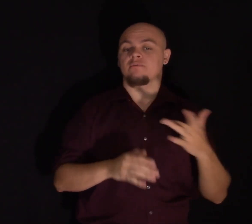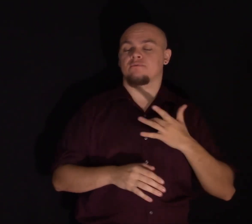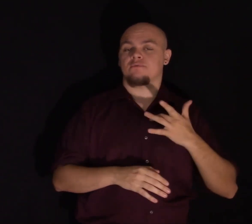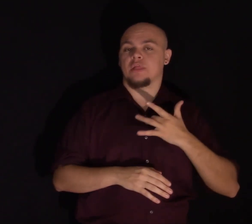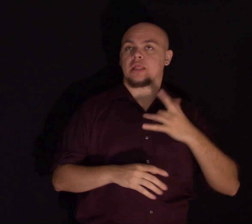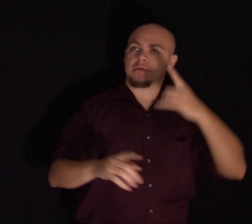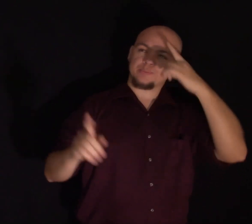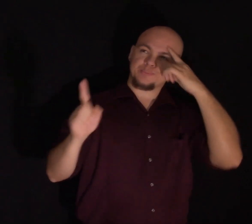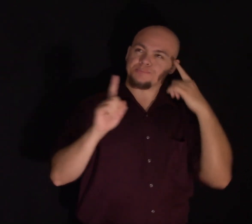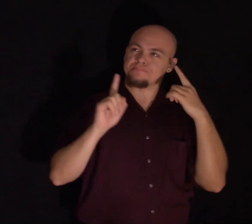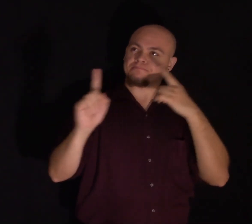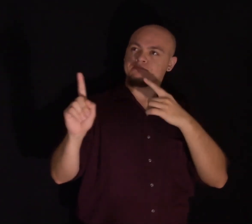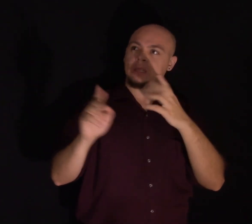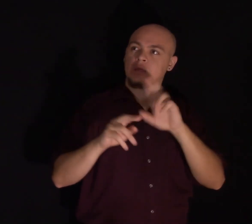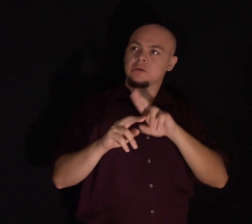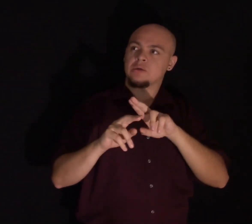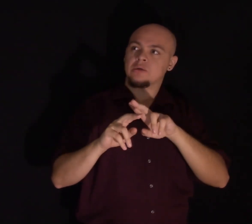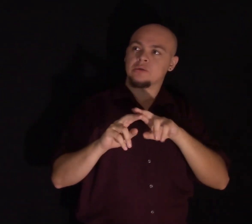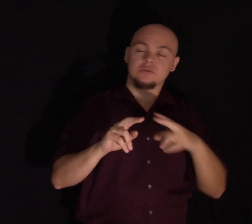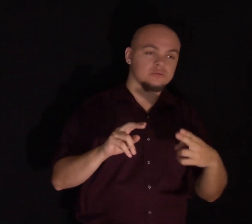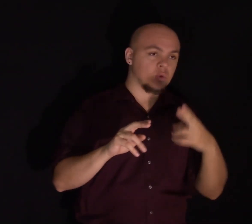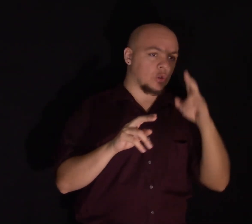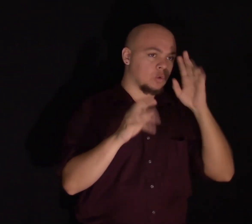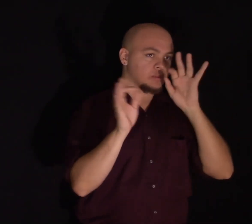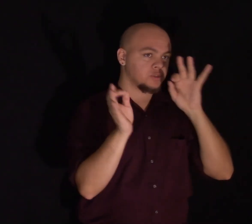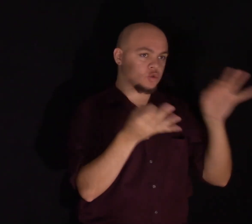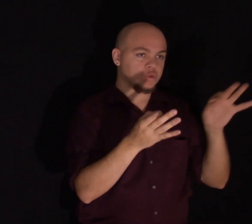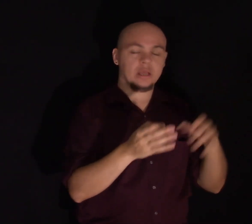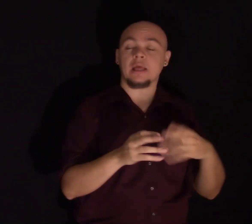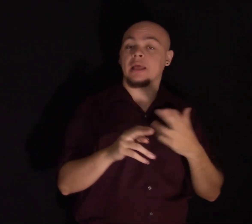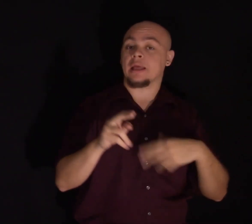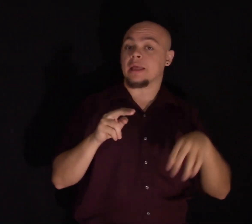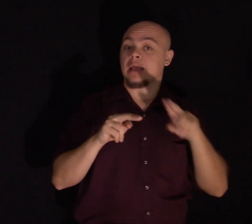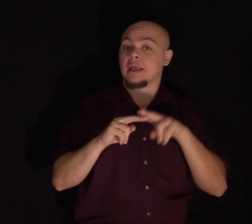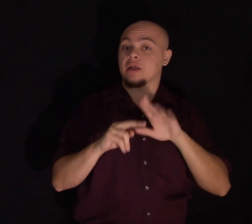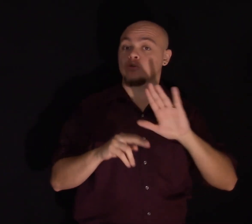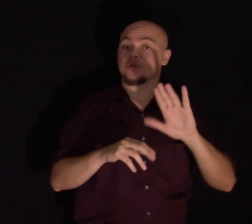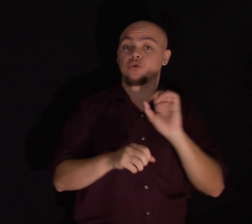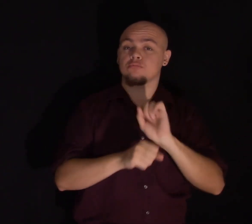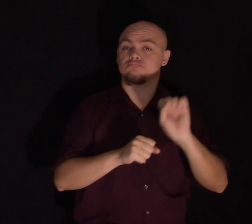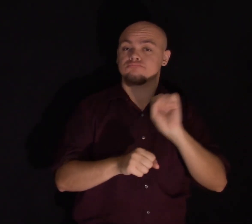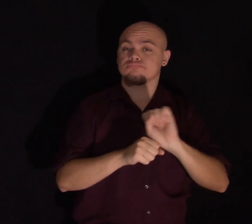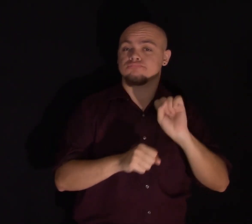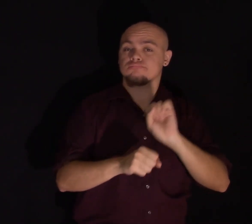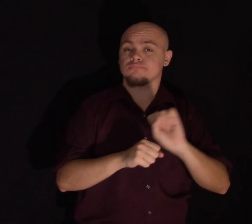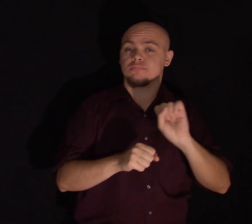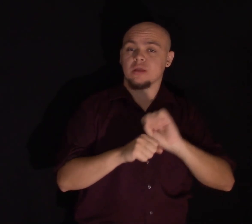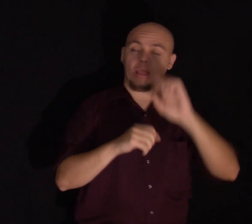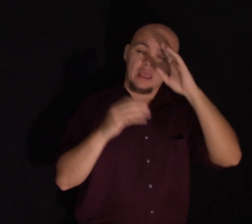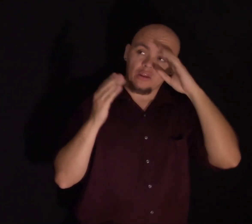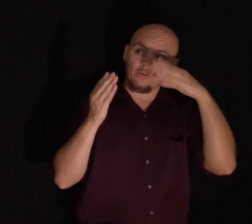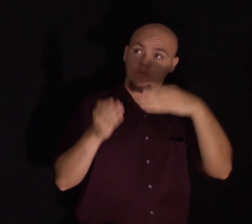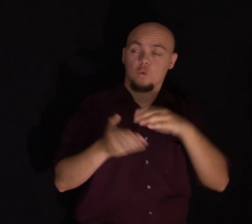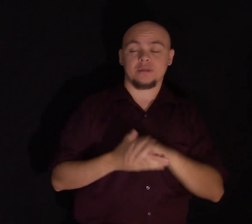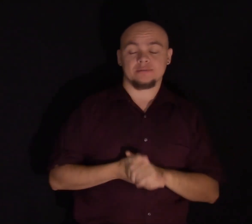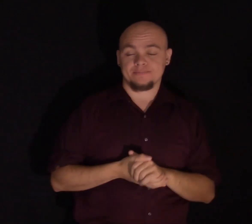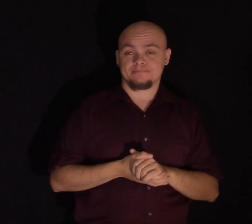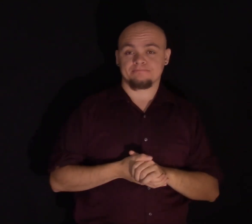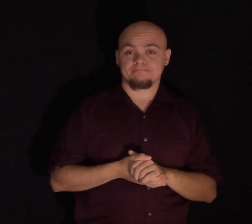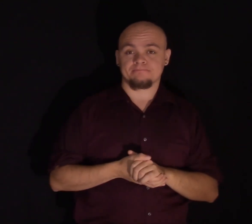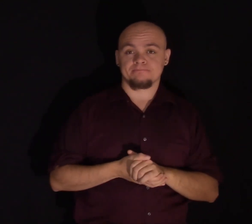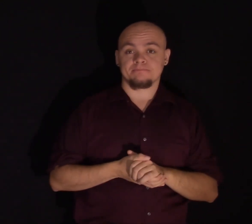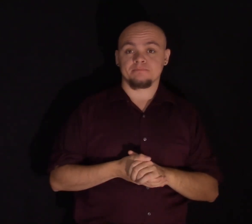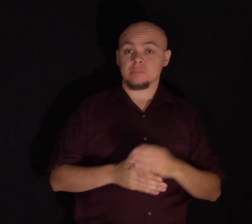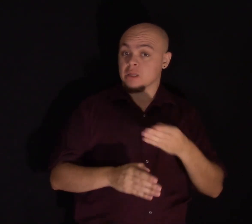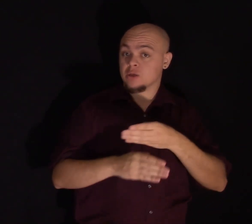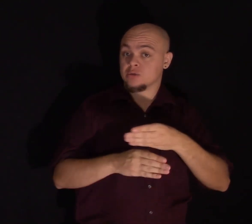purpose. We can reduce distraction. And we can increase productivity and focus. And I'd like to